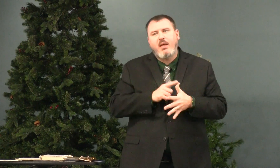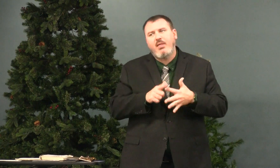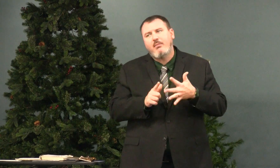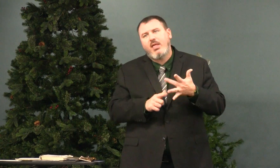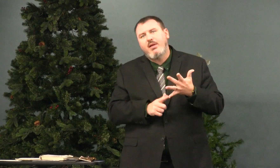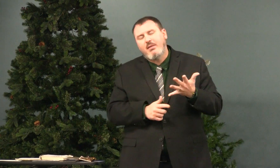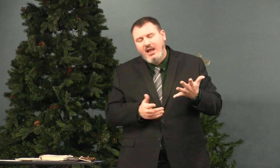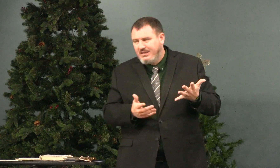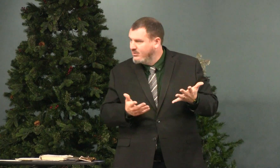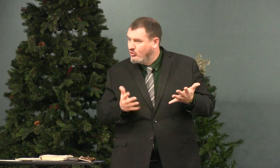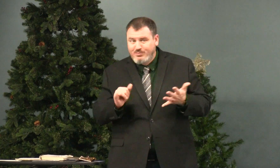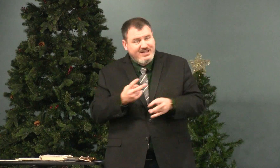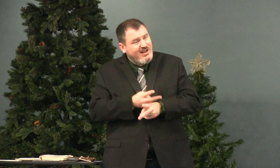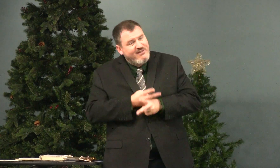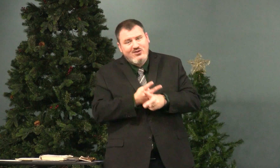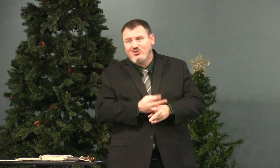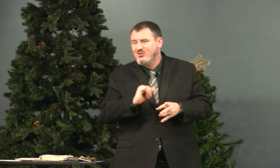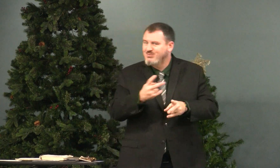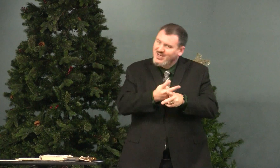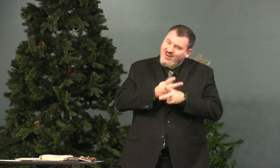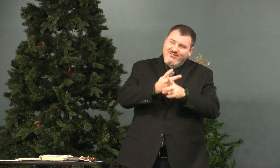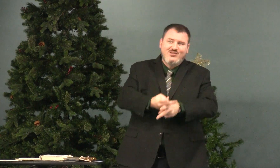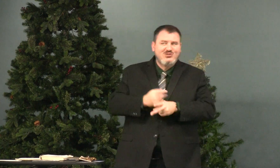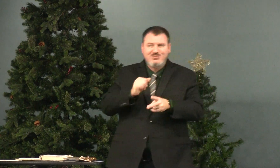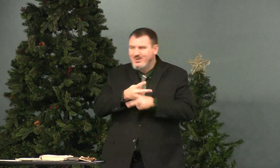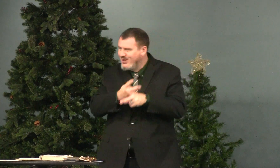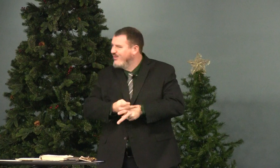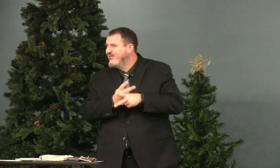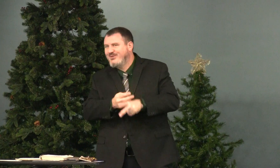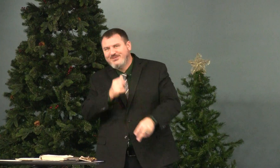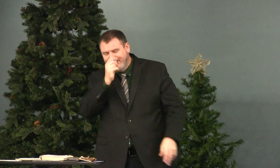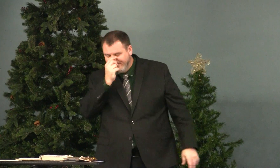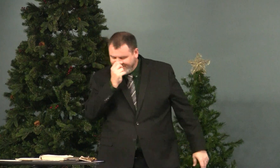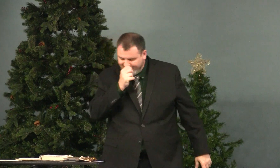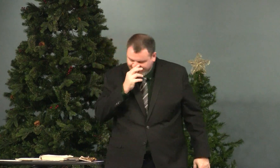You know, we can't have a ministry without this and this and this. Be careful. Be careful.